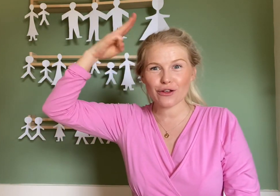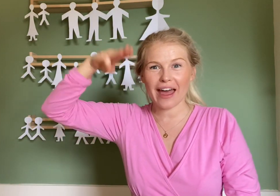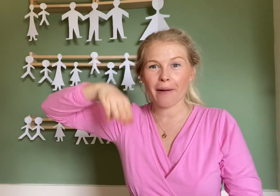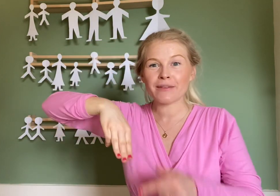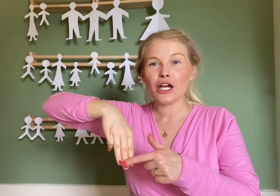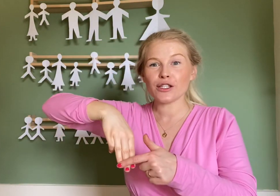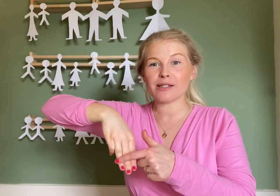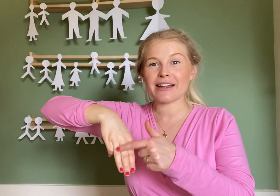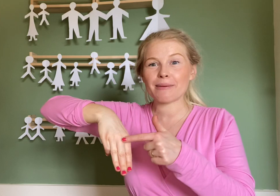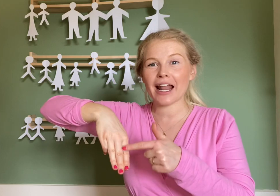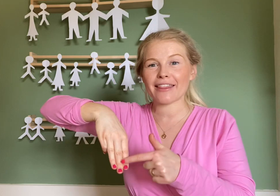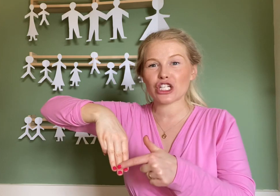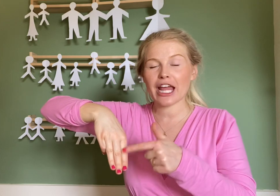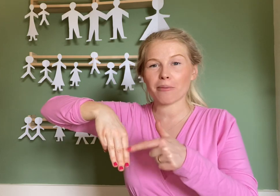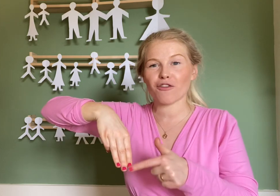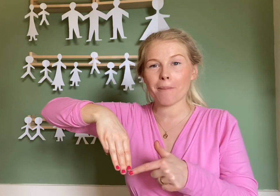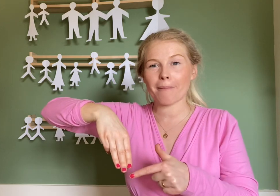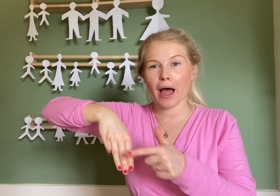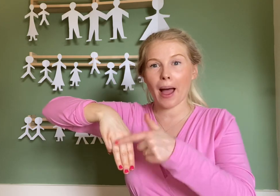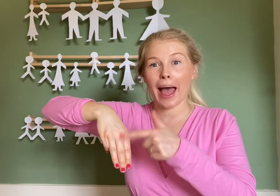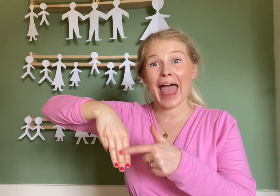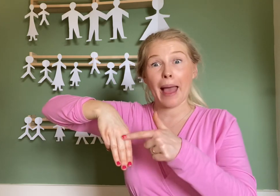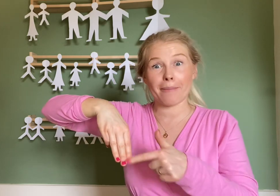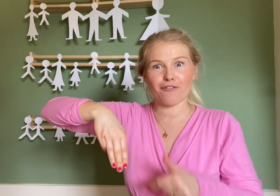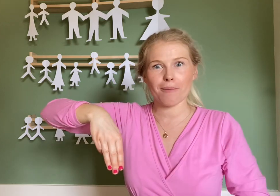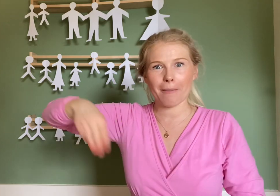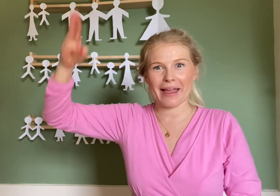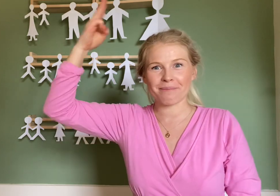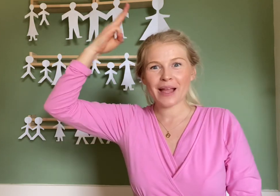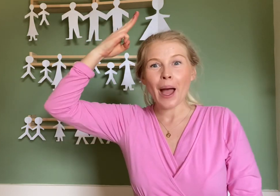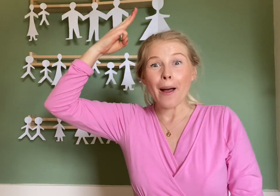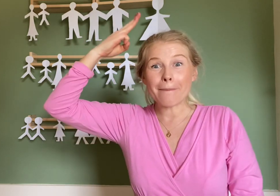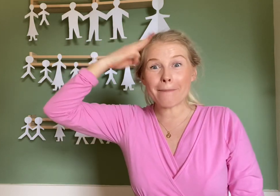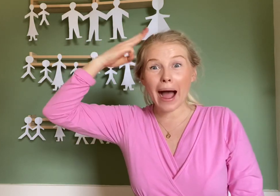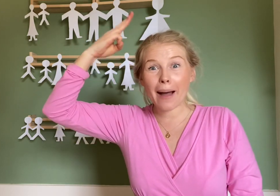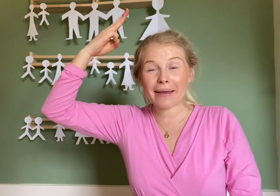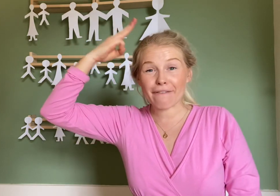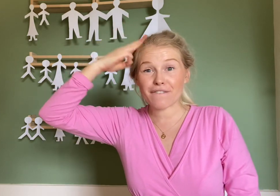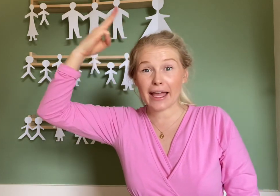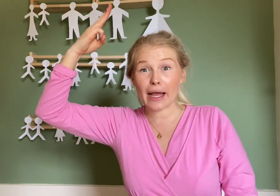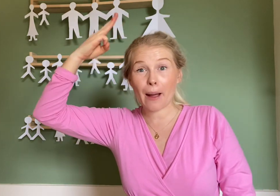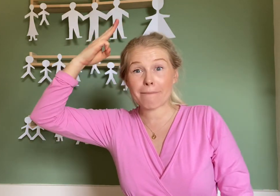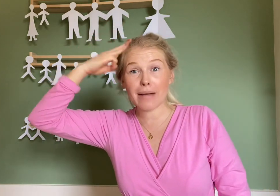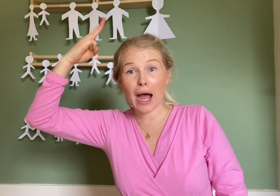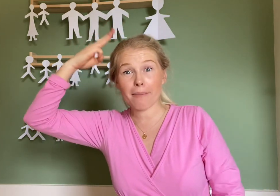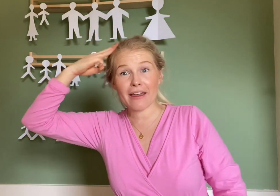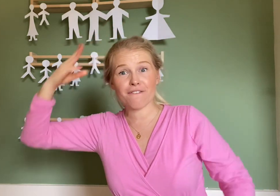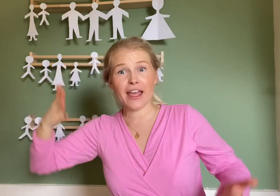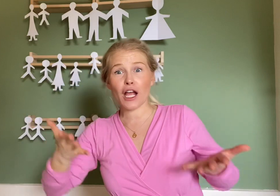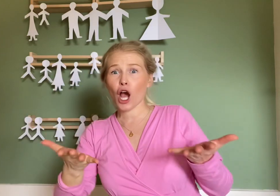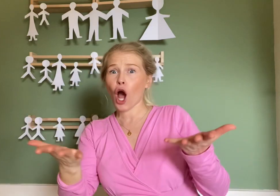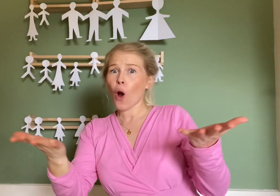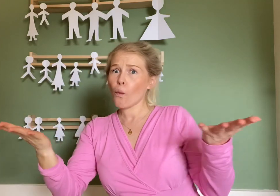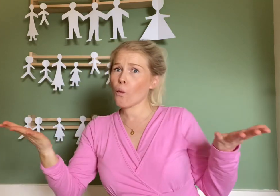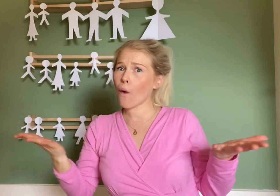that? So it's meant to be like the shape for M for mummy. Mummy finger, mummy finger, where